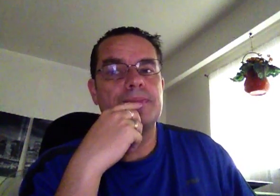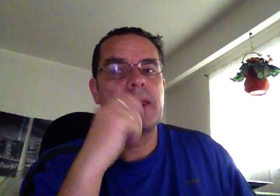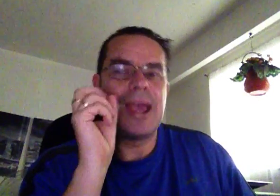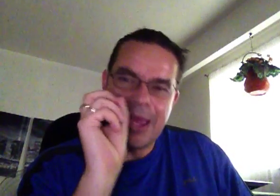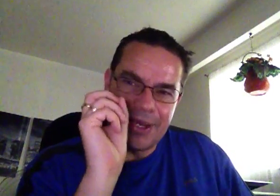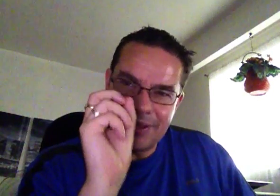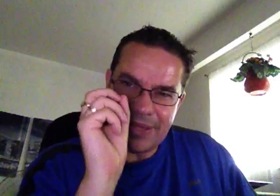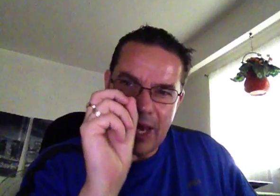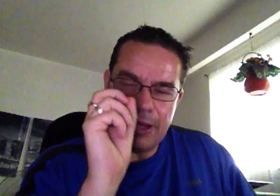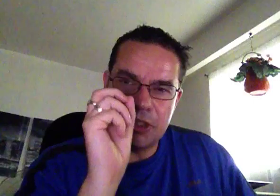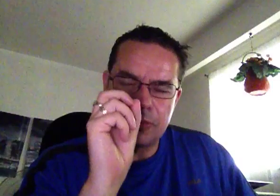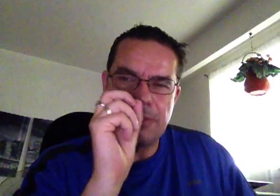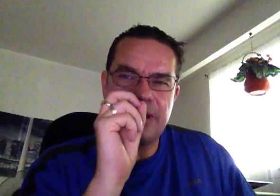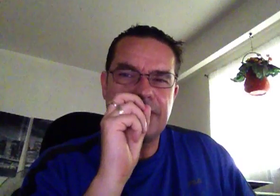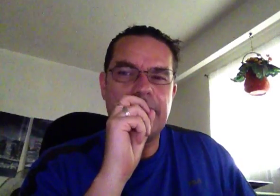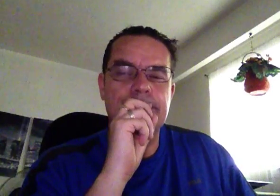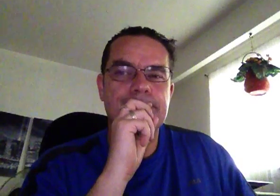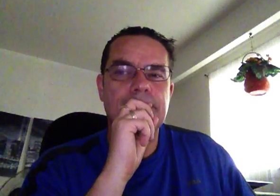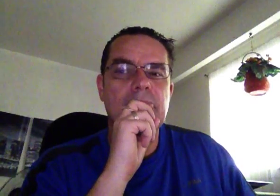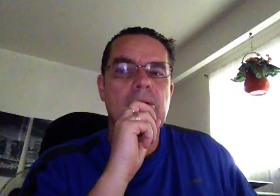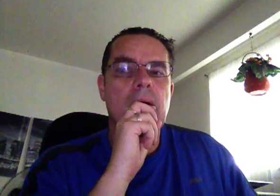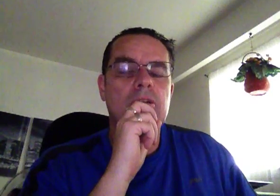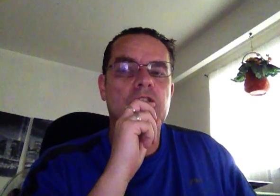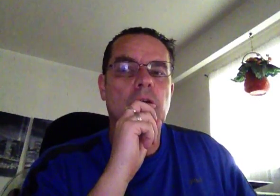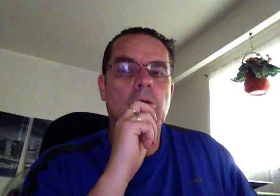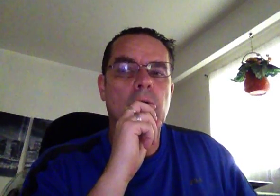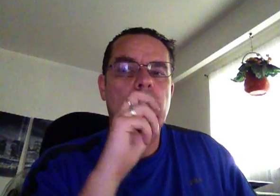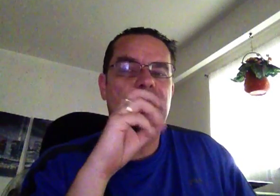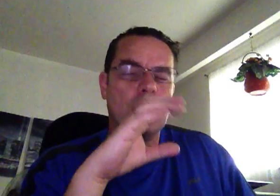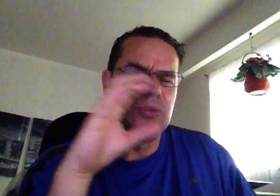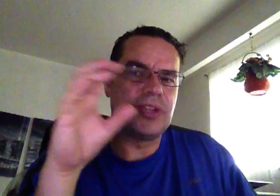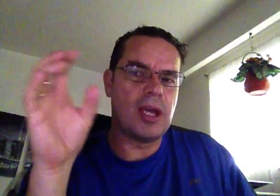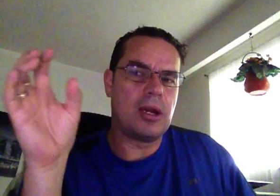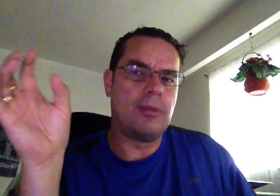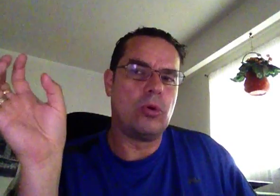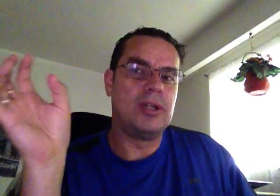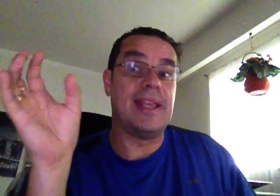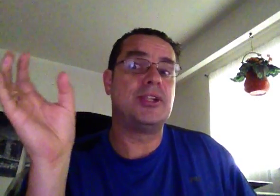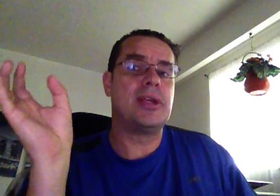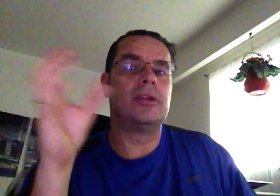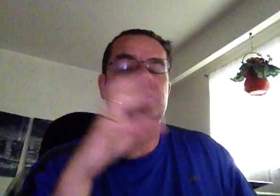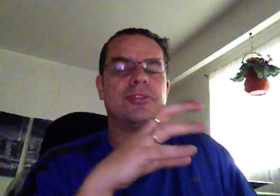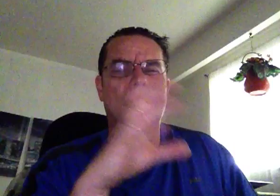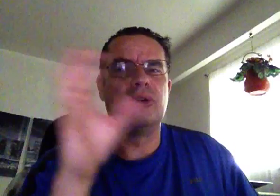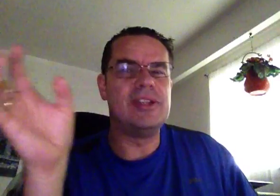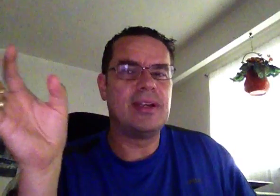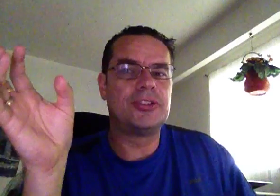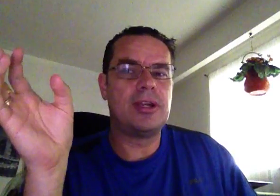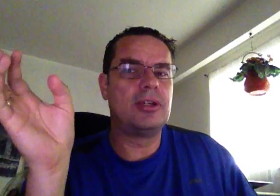and that short amount of time. So, for those that are more day traders or more retail traders,